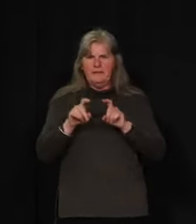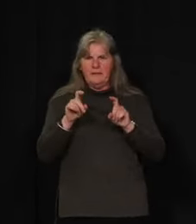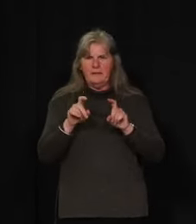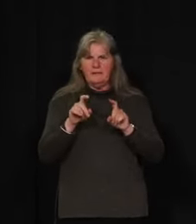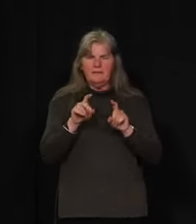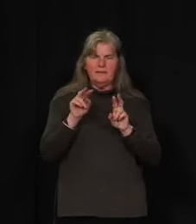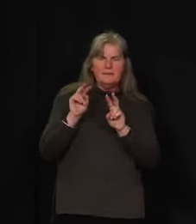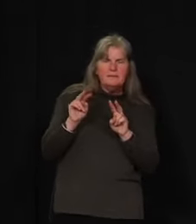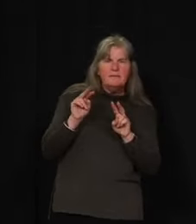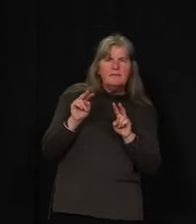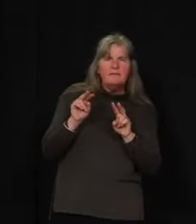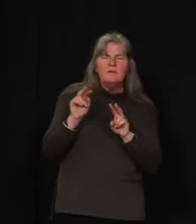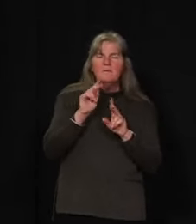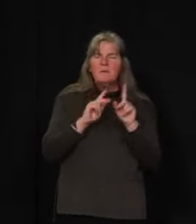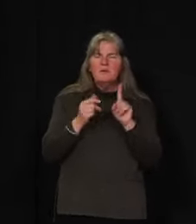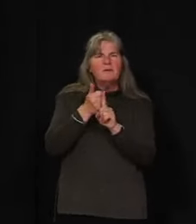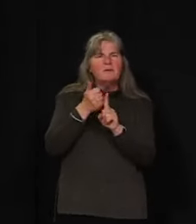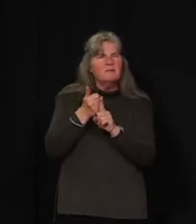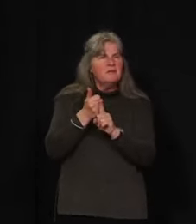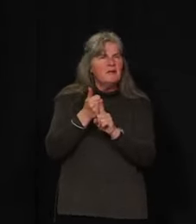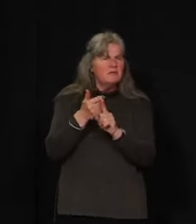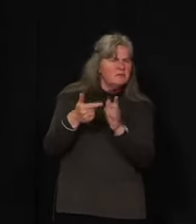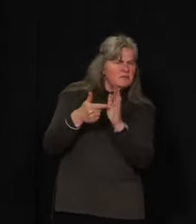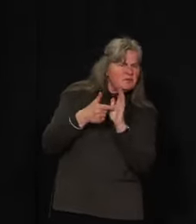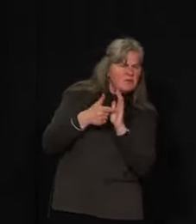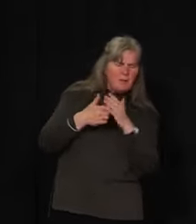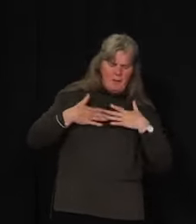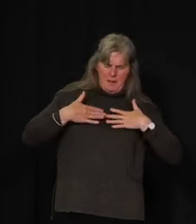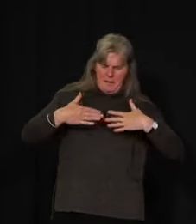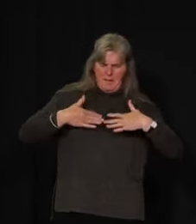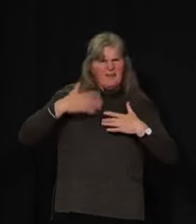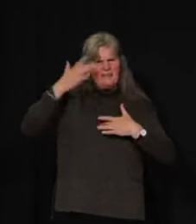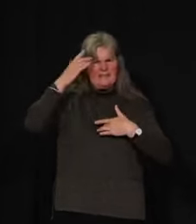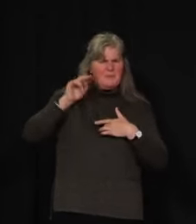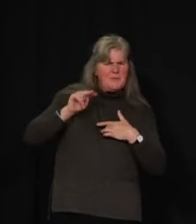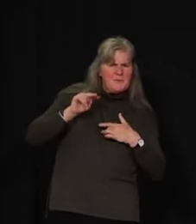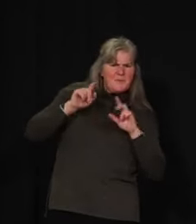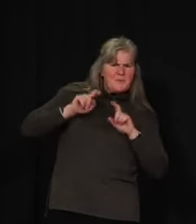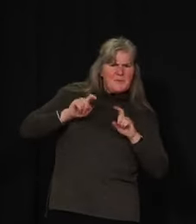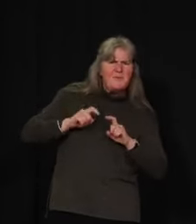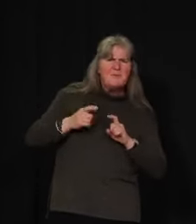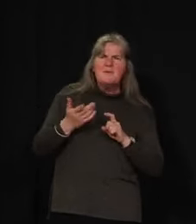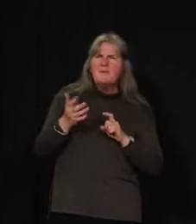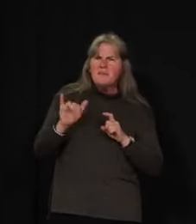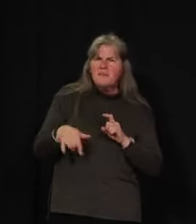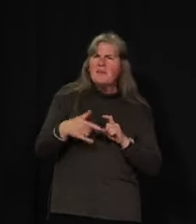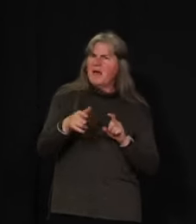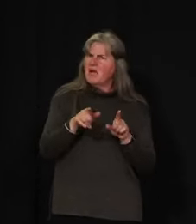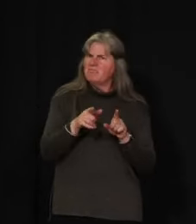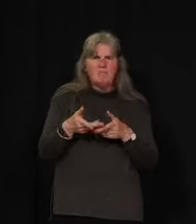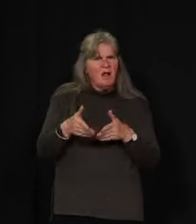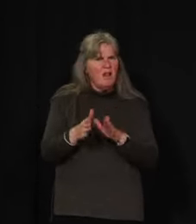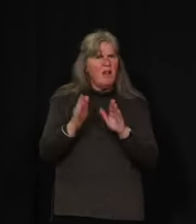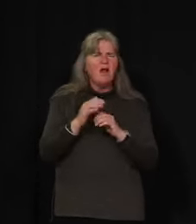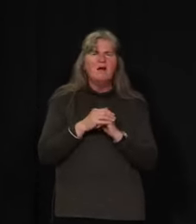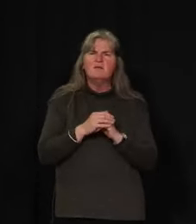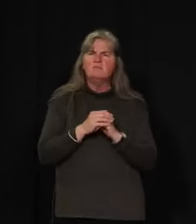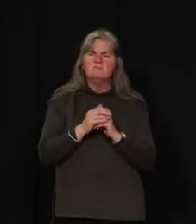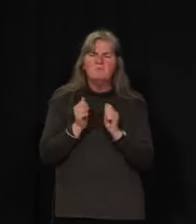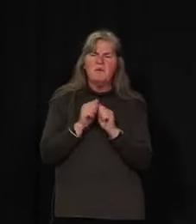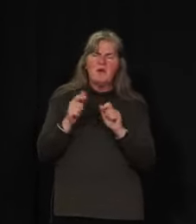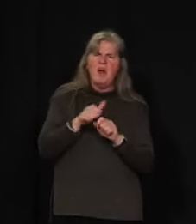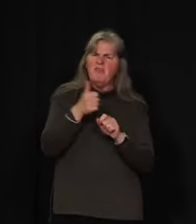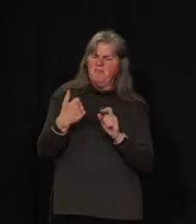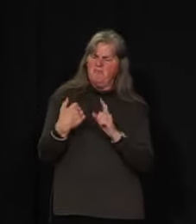for people who are presenting with respiratory illness, acute onset respiratory illness, without other